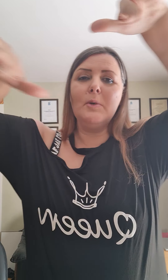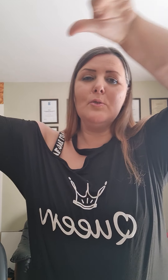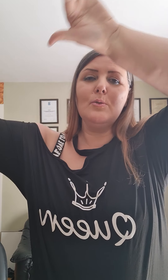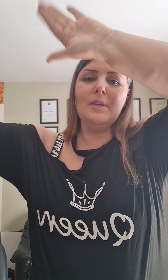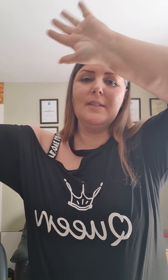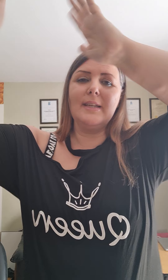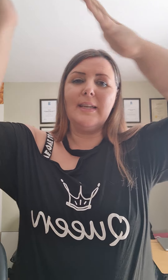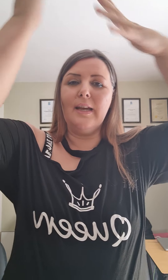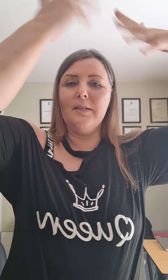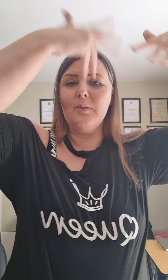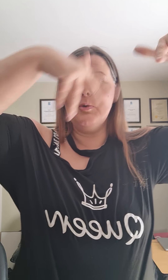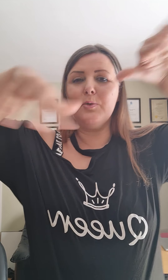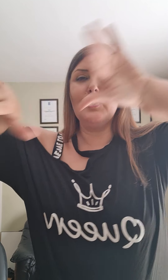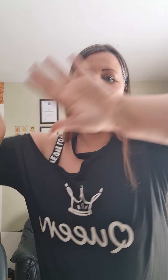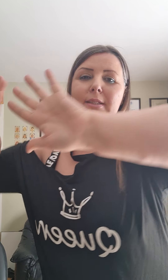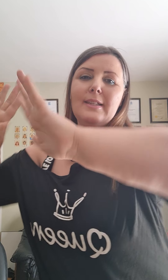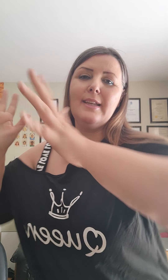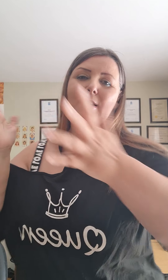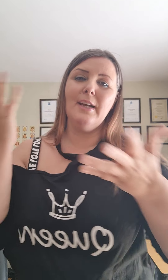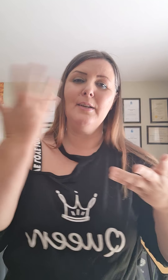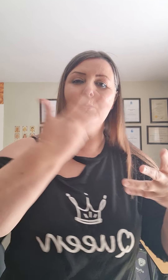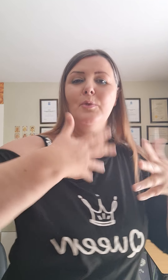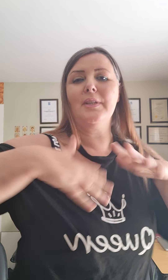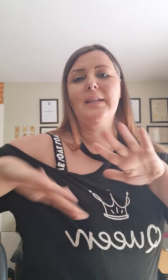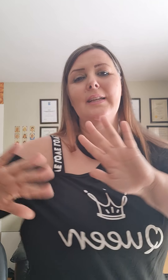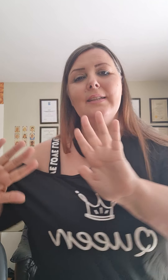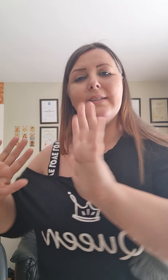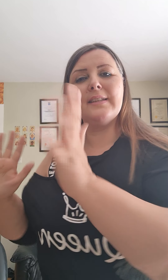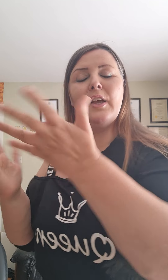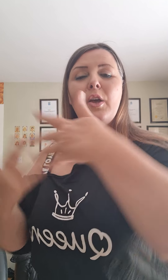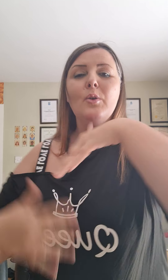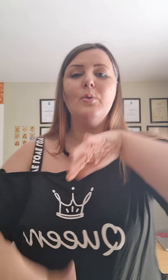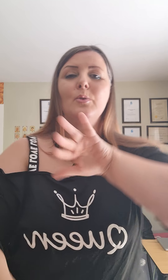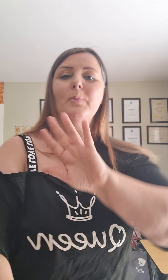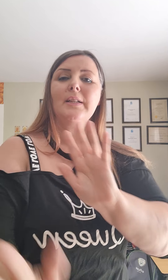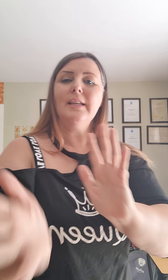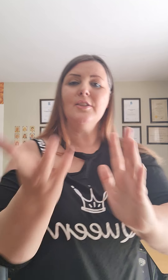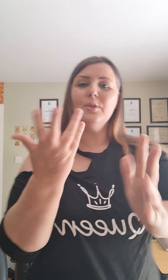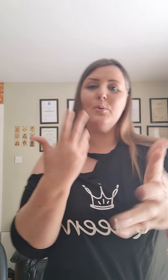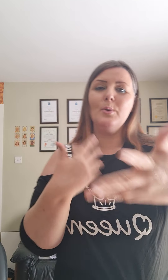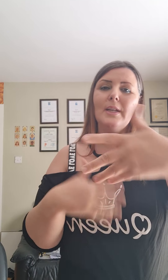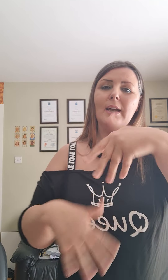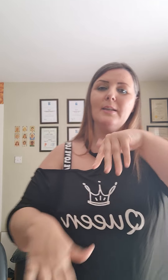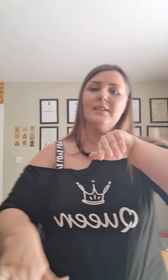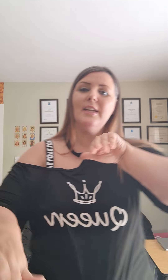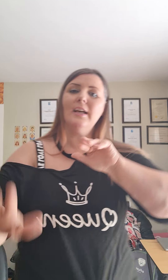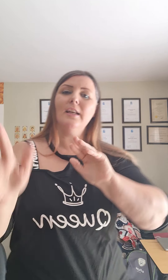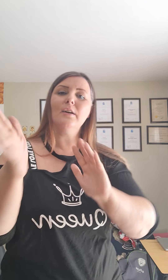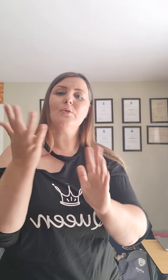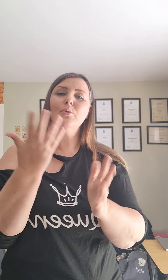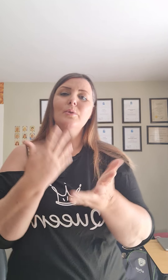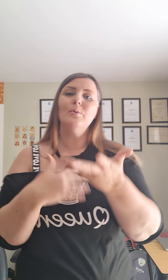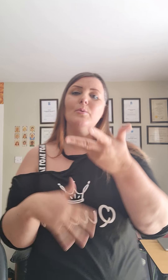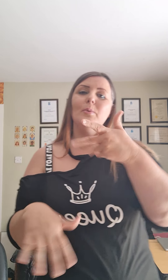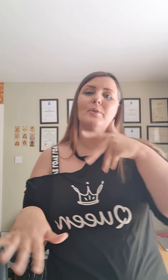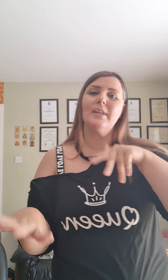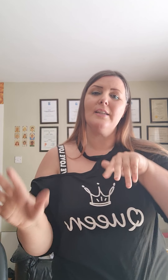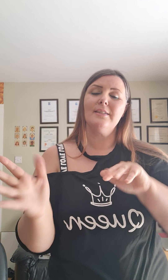want to be sick and I will do you sit there I'm not a case well but they should wanna I channel to no more does